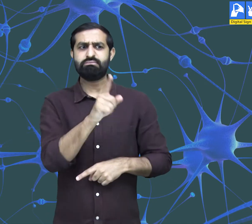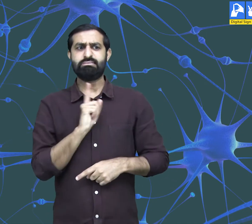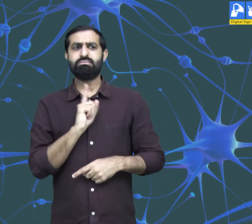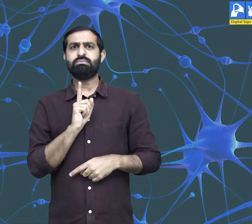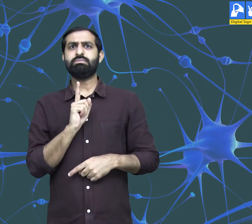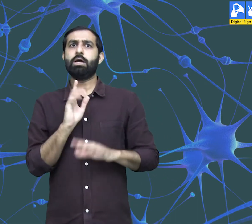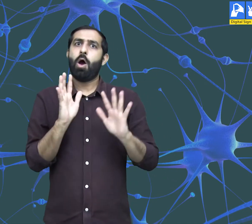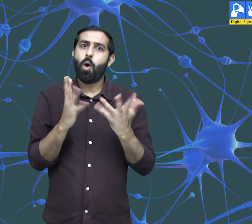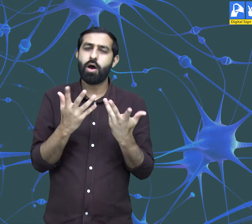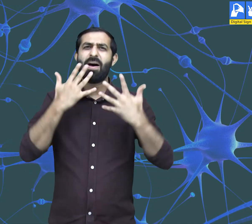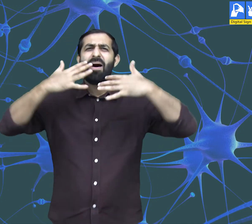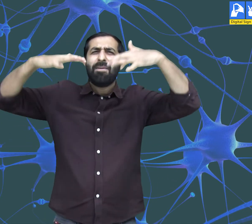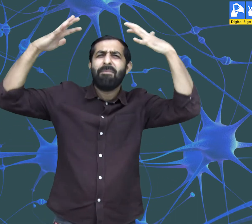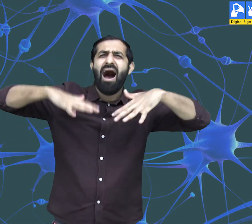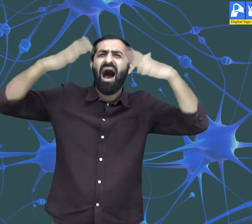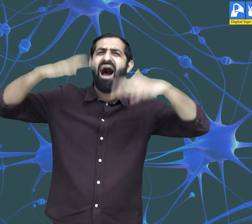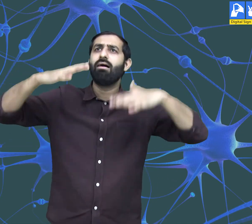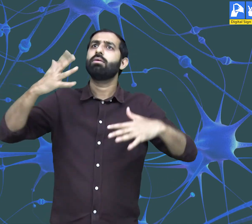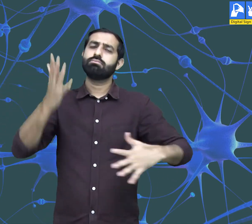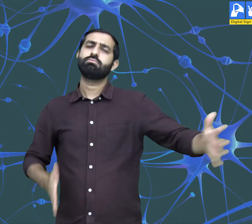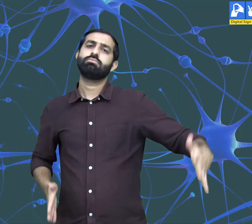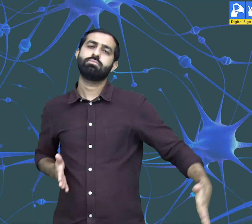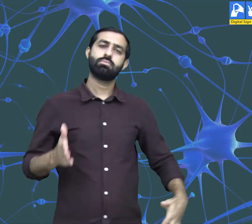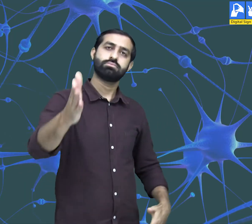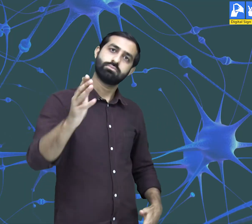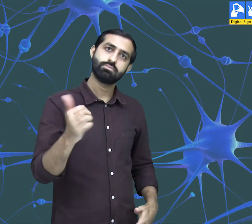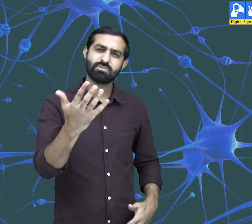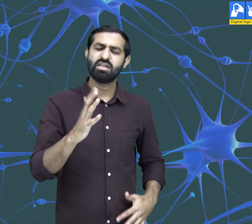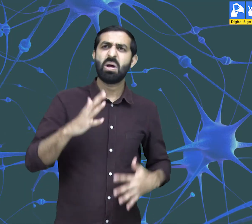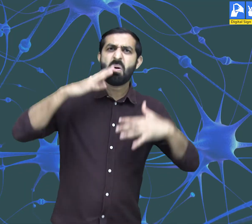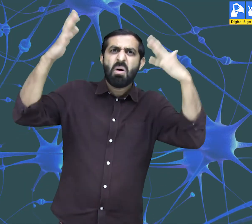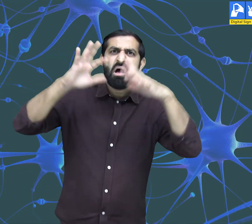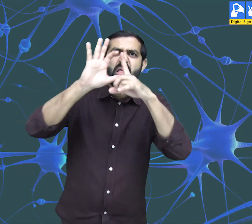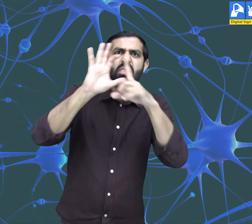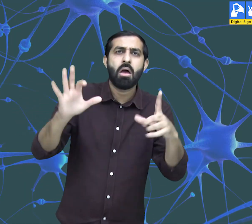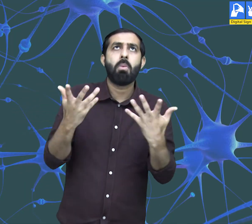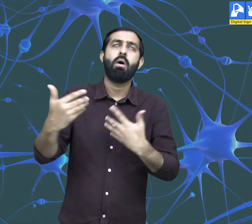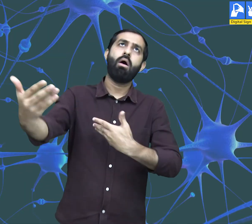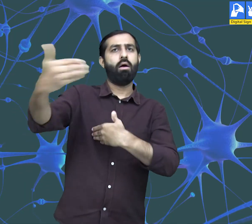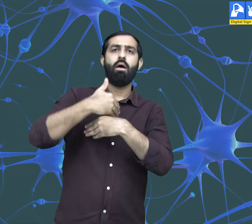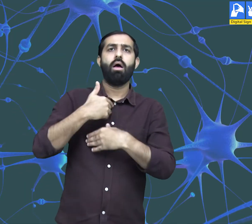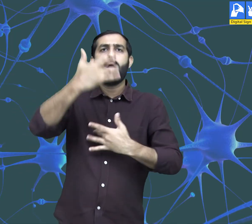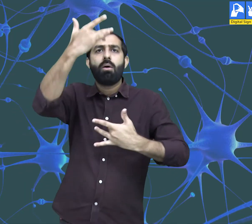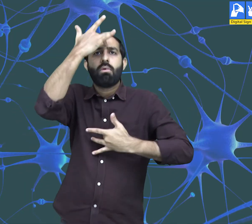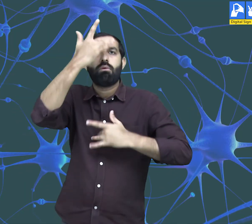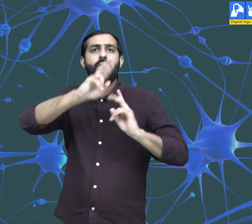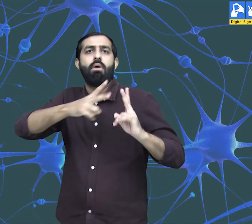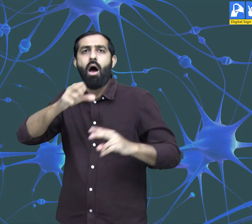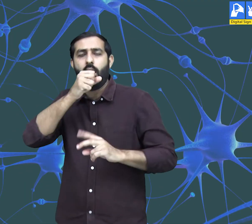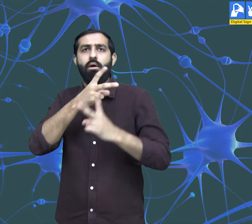It sends out a distress signal. Our nervous system, our gets activated and